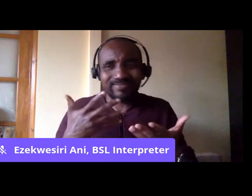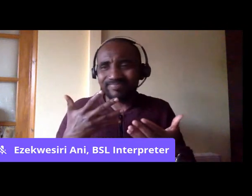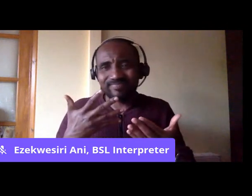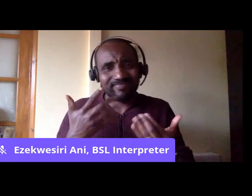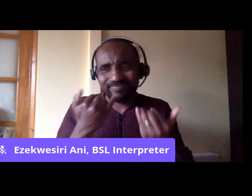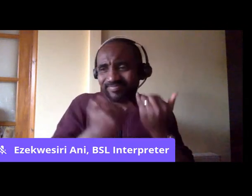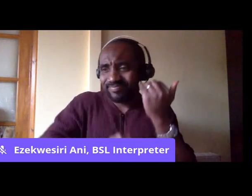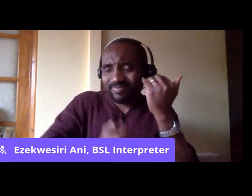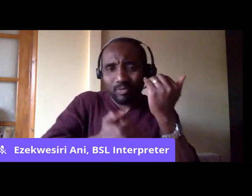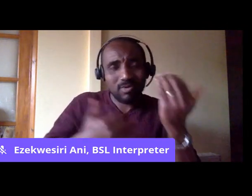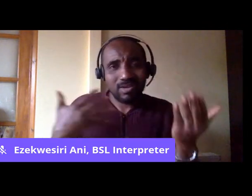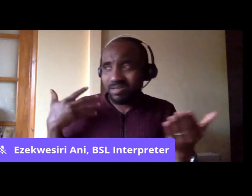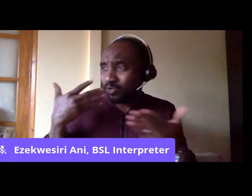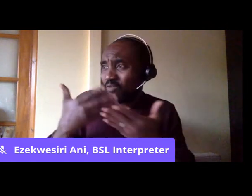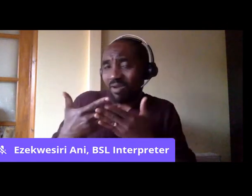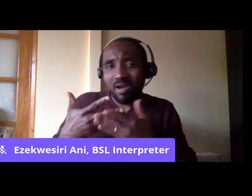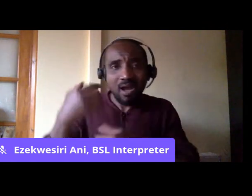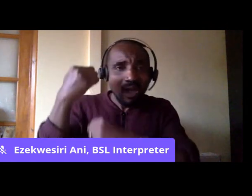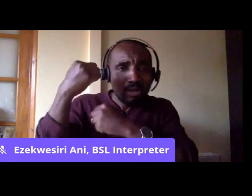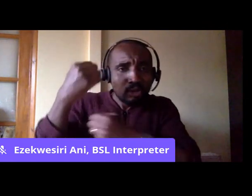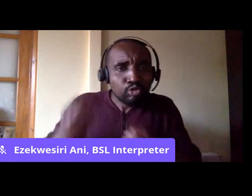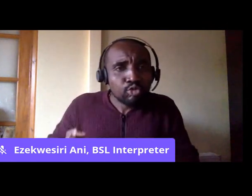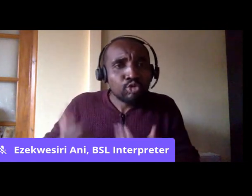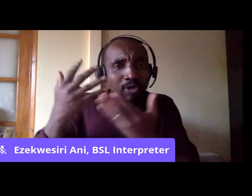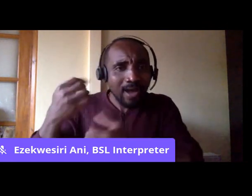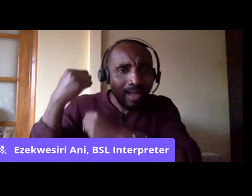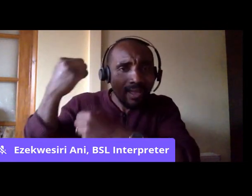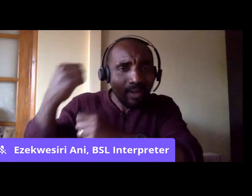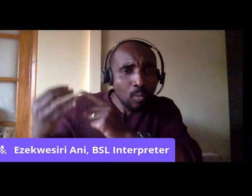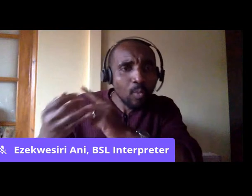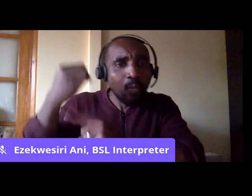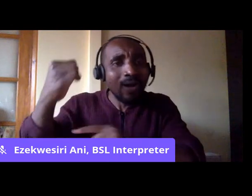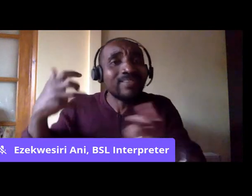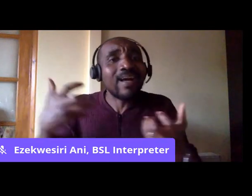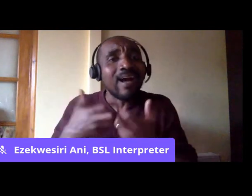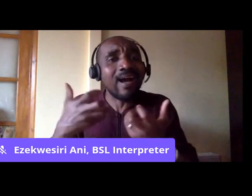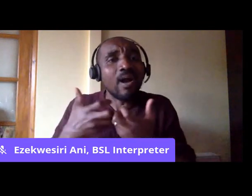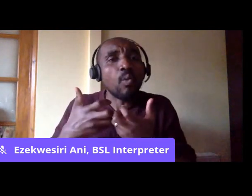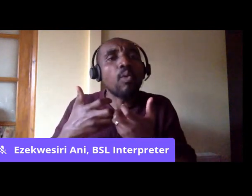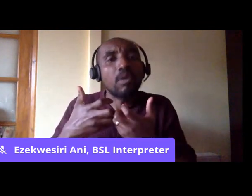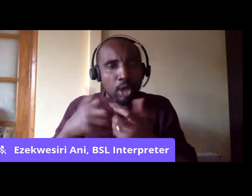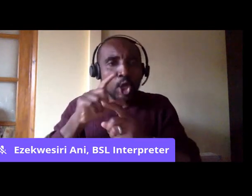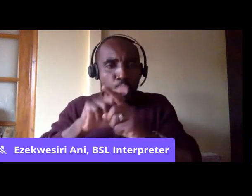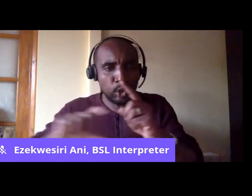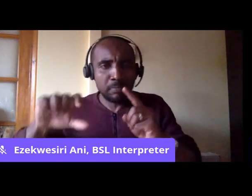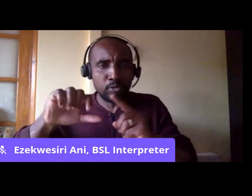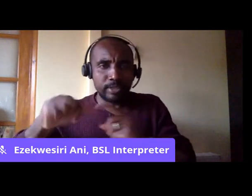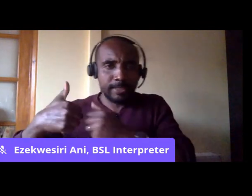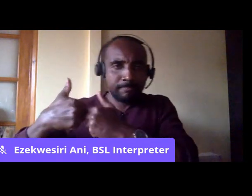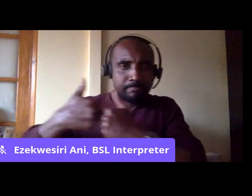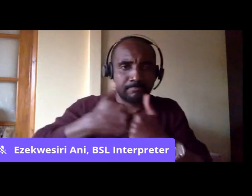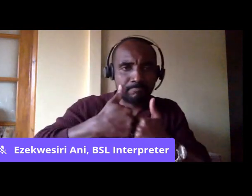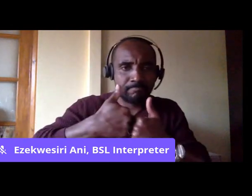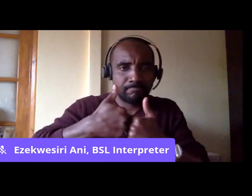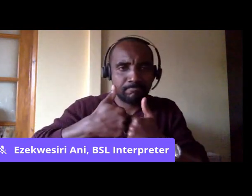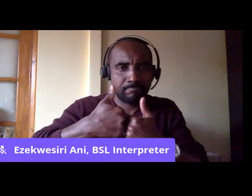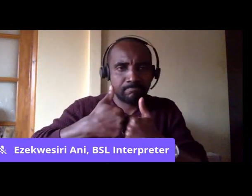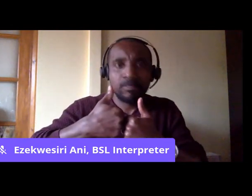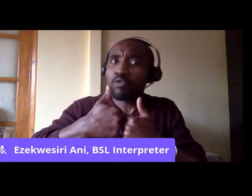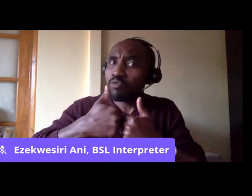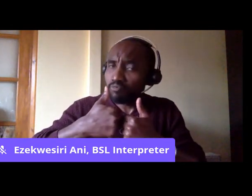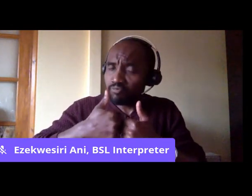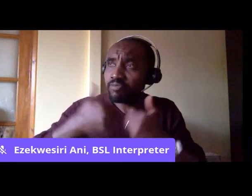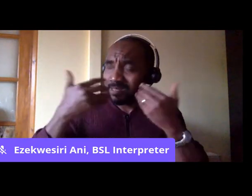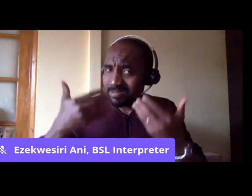today, which are being won with the support of communities, but in very difficult conditions. These are very